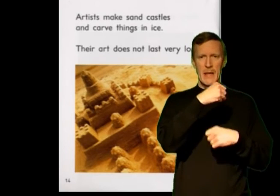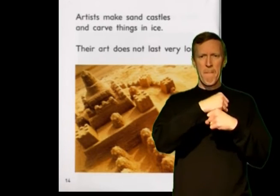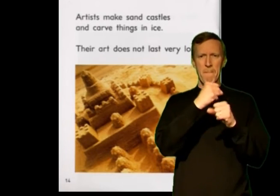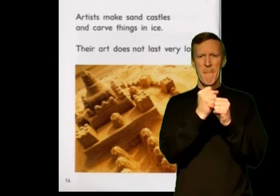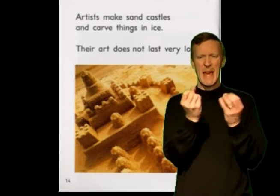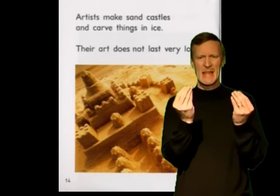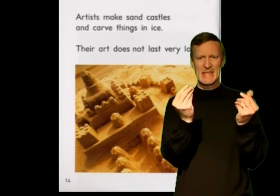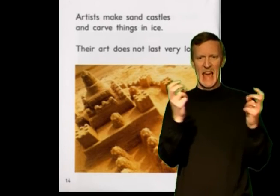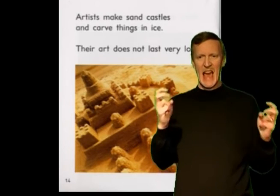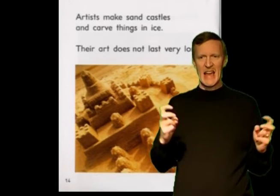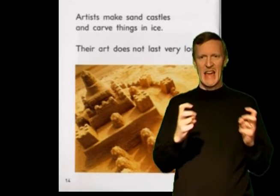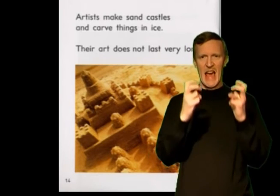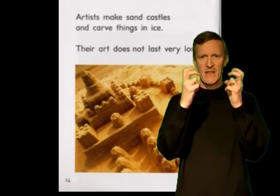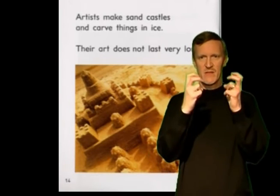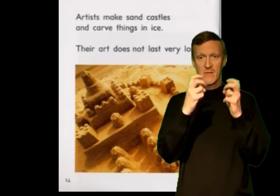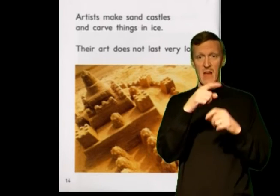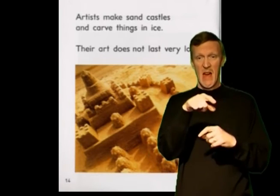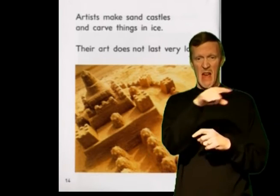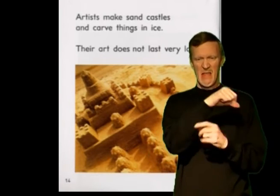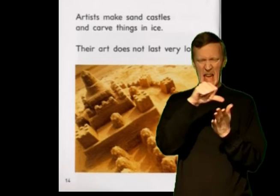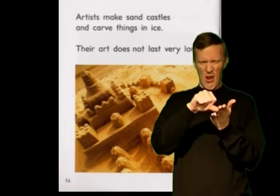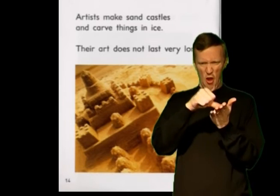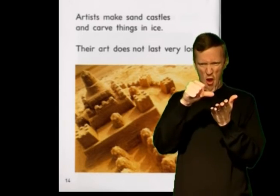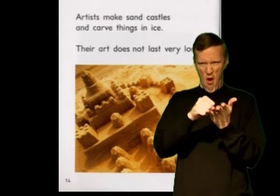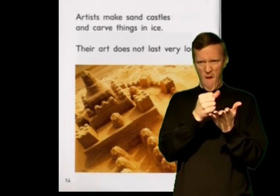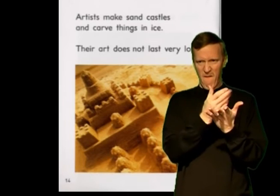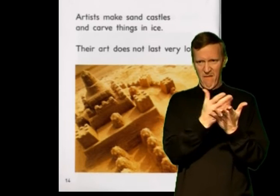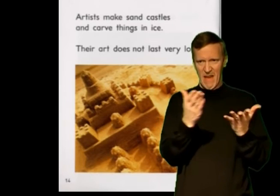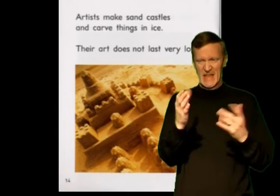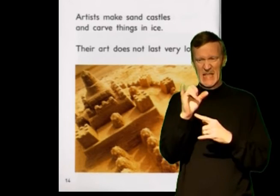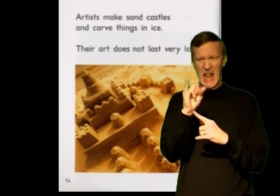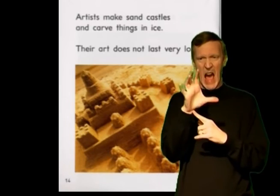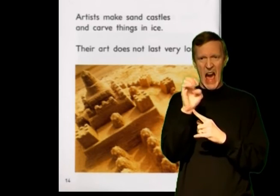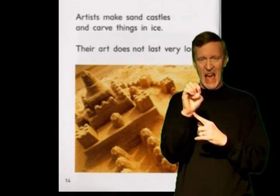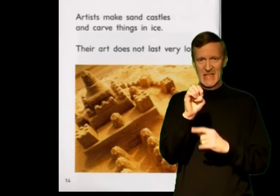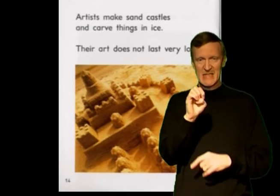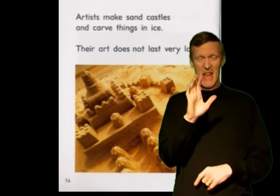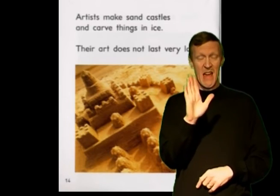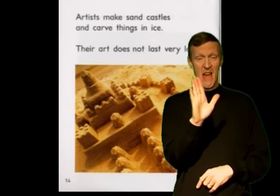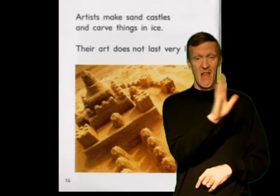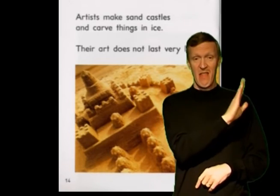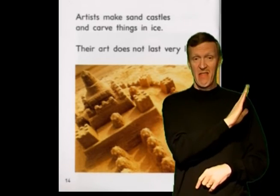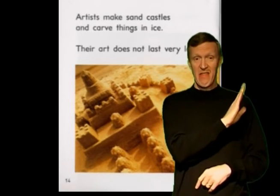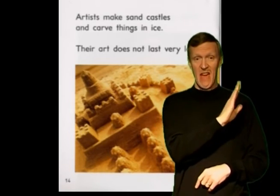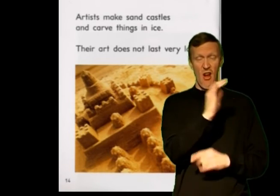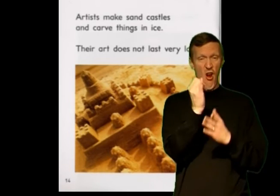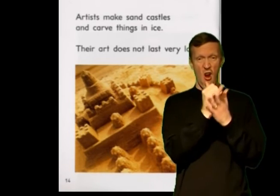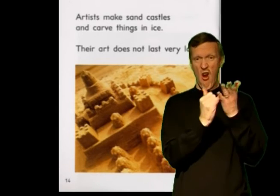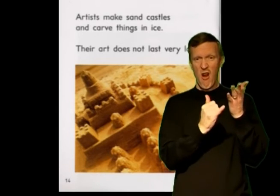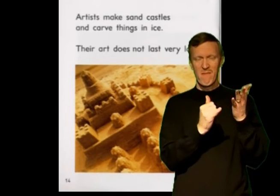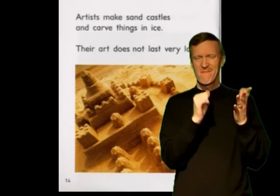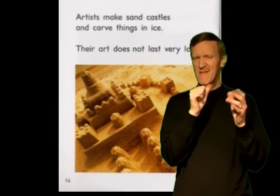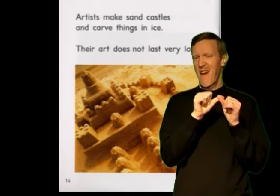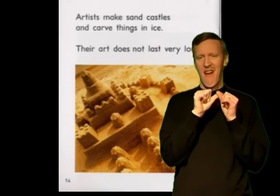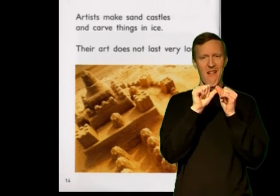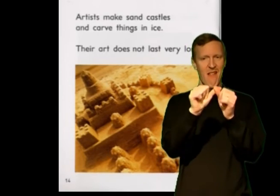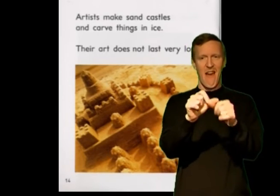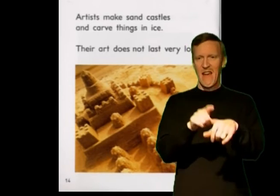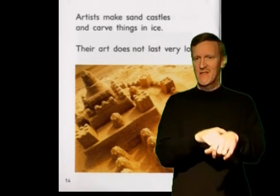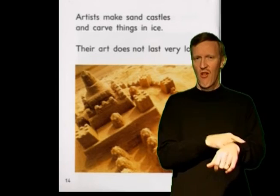Artists make sandcastles. And carve things in ice. Their art does not last very long.